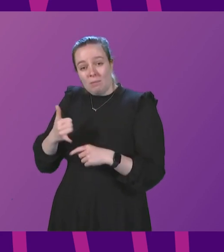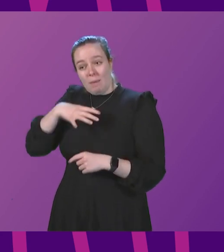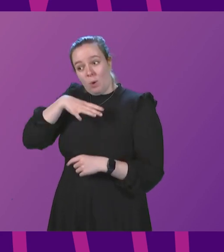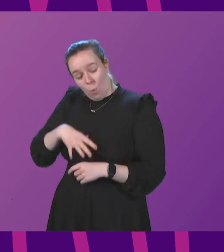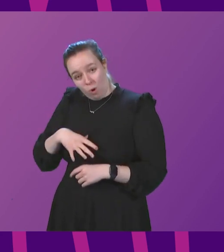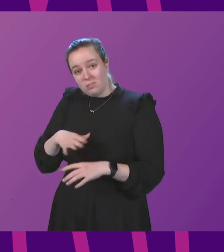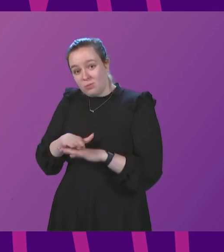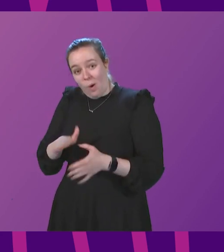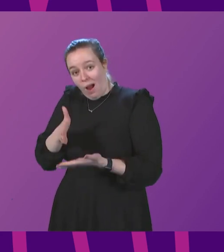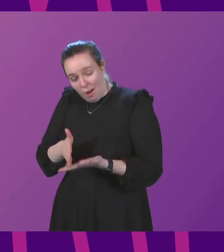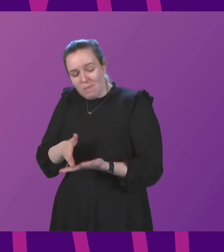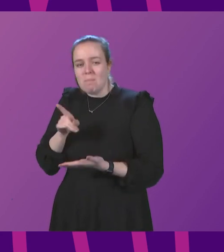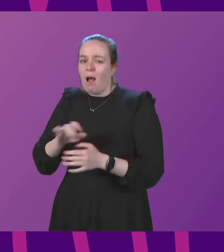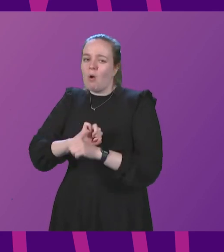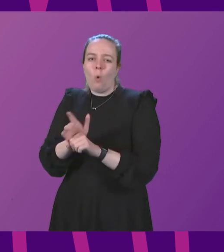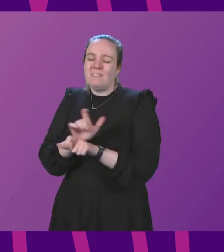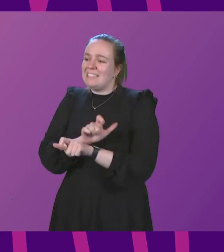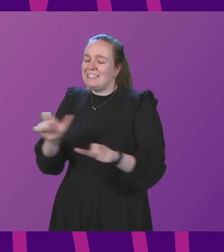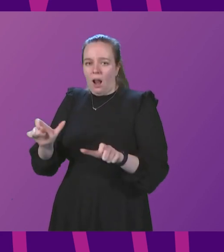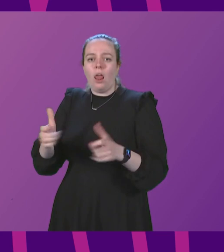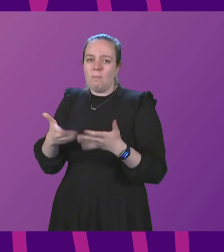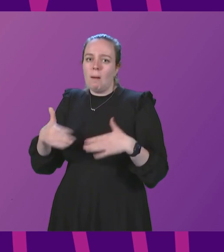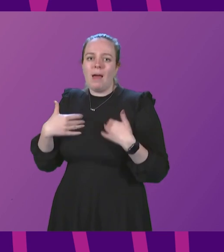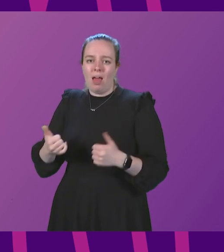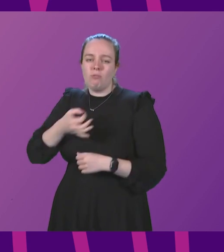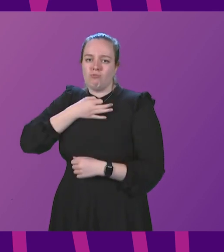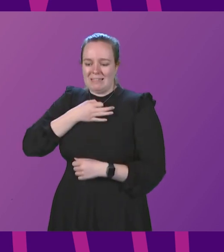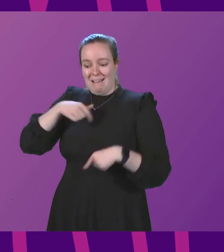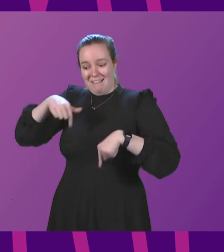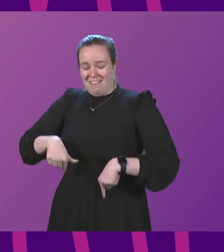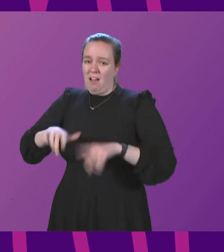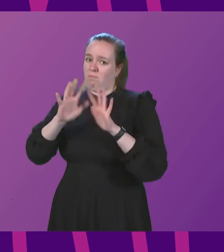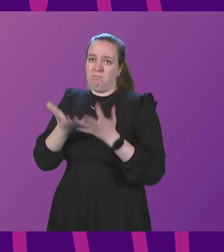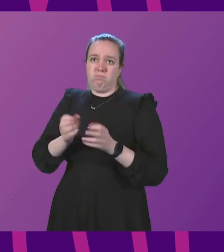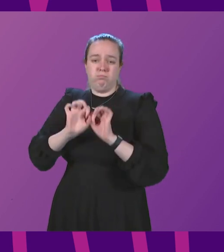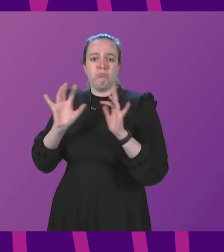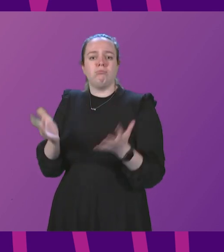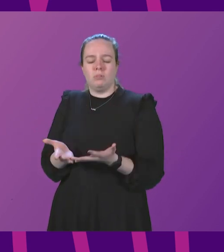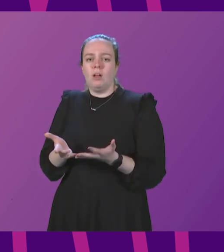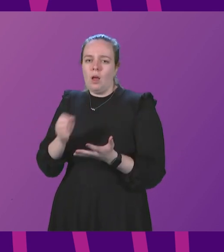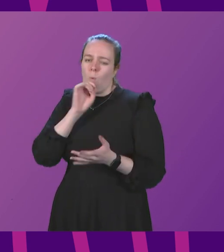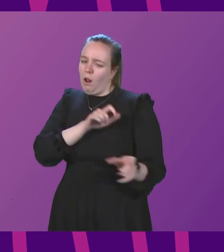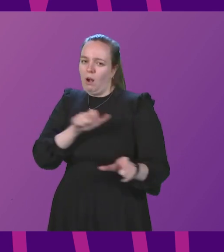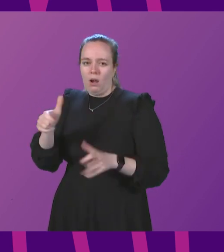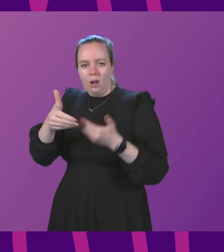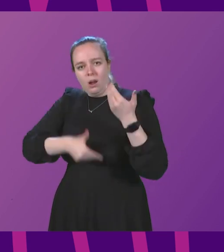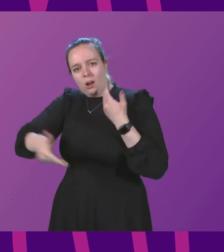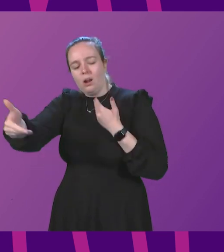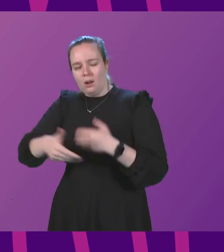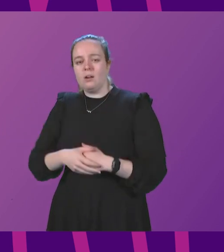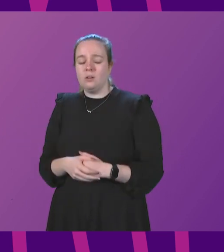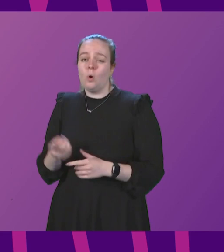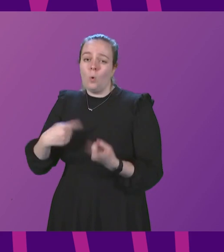it was not the case, COVID is still a public health risk here and globally, and likely to remain so for the foreseeable future.